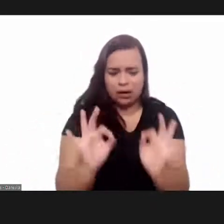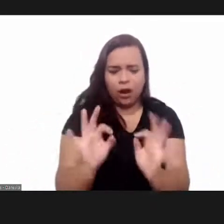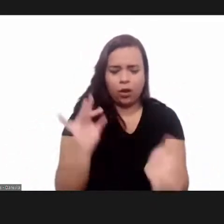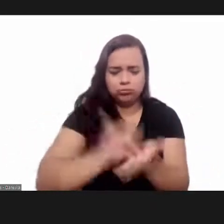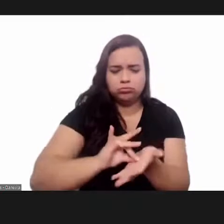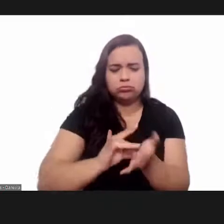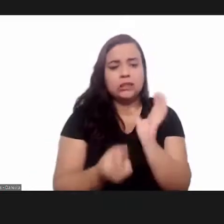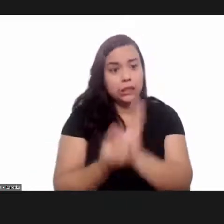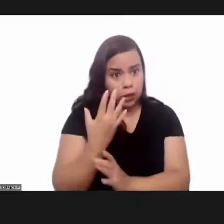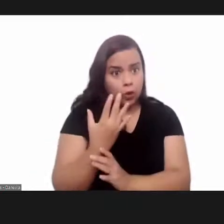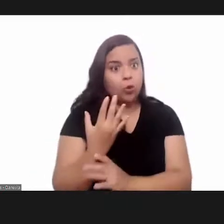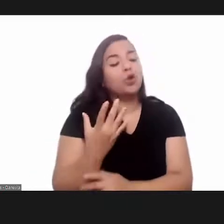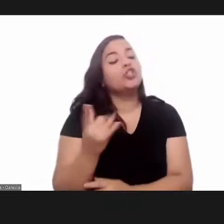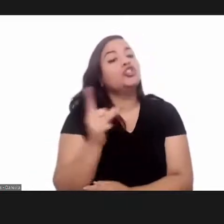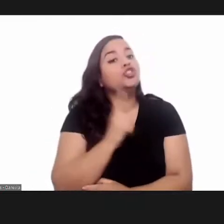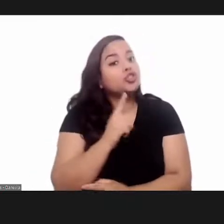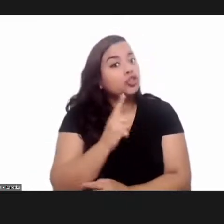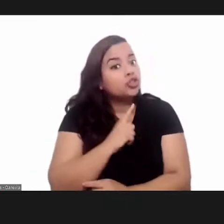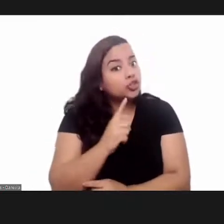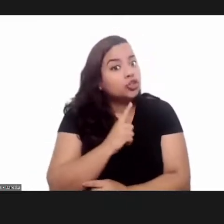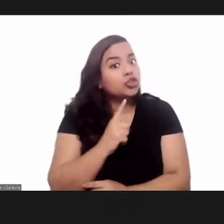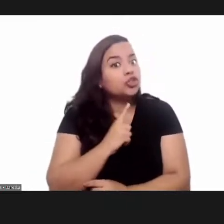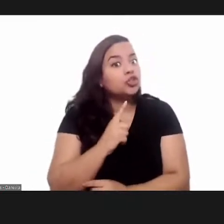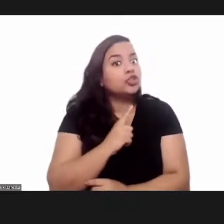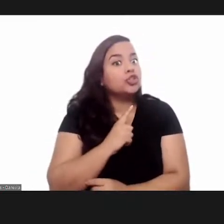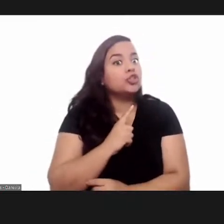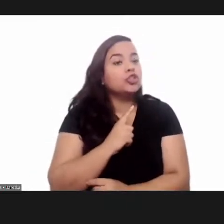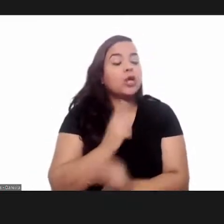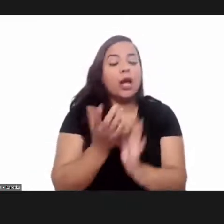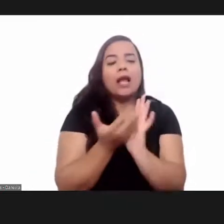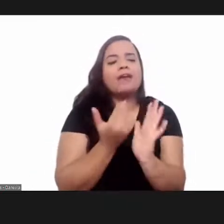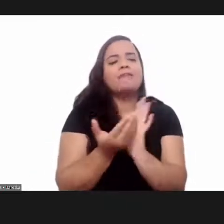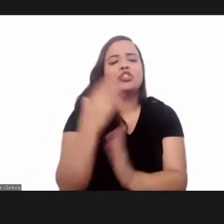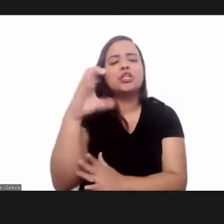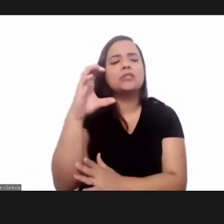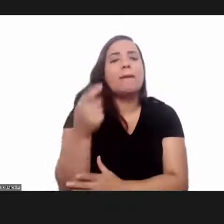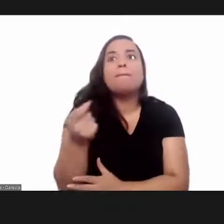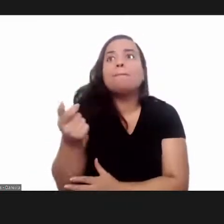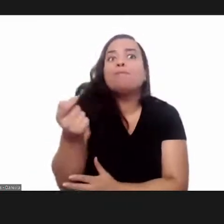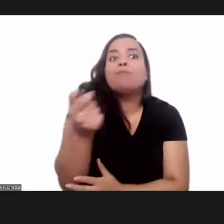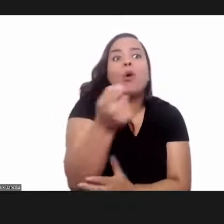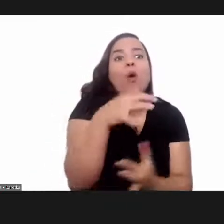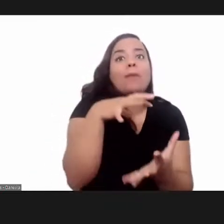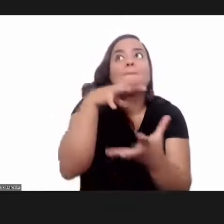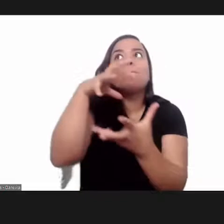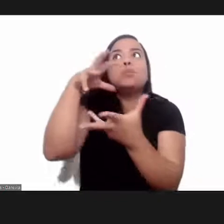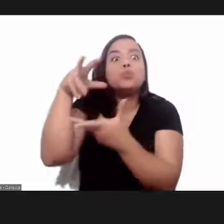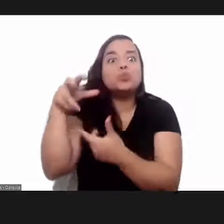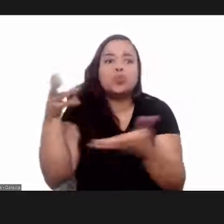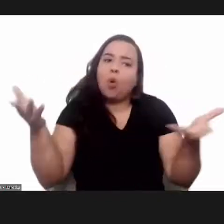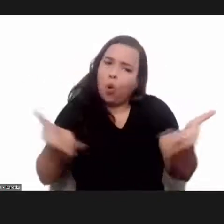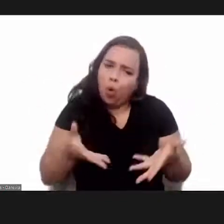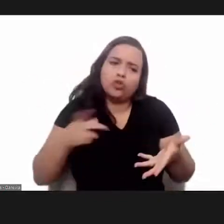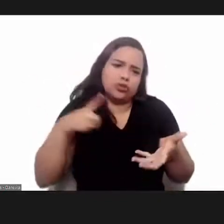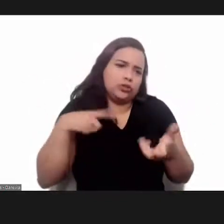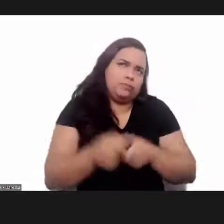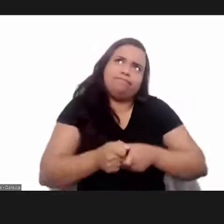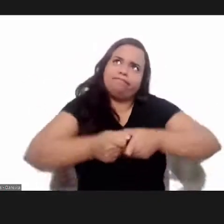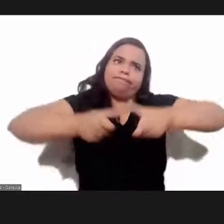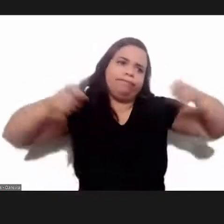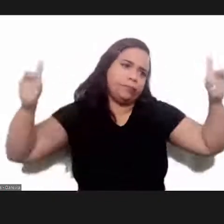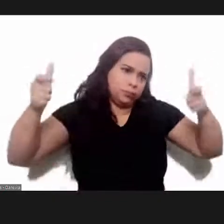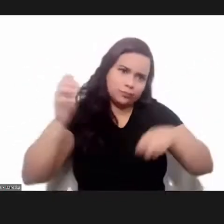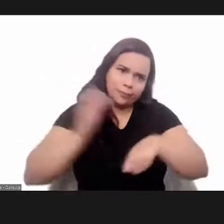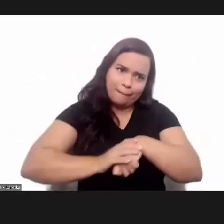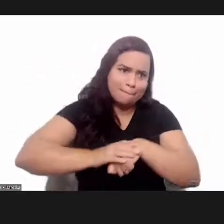there was in general in the world there were few scientific journals compared to what we have today which there